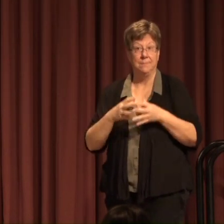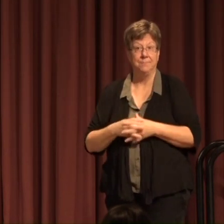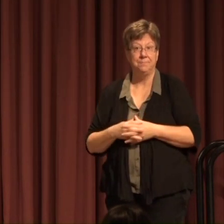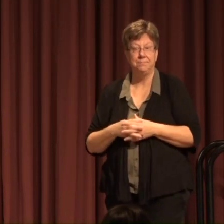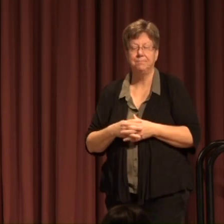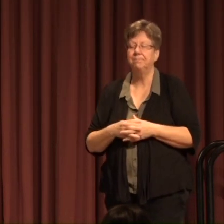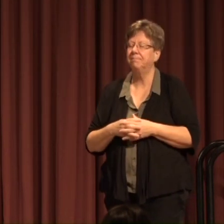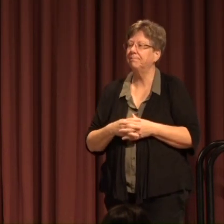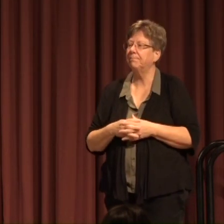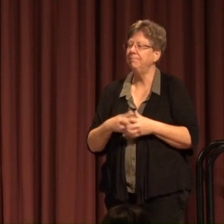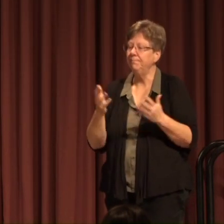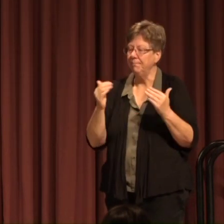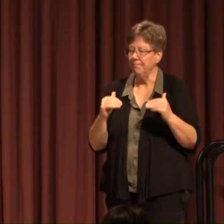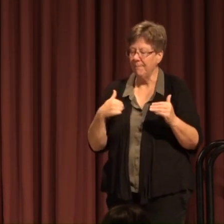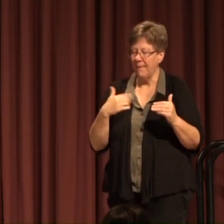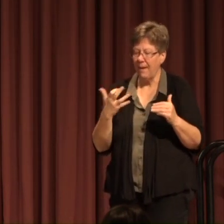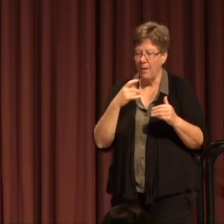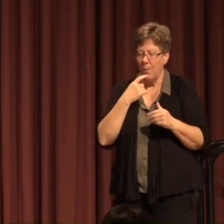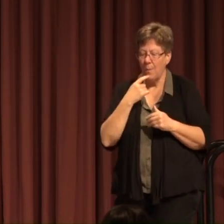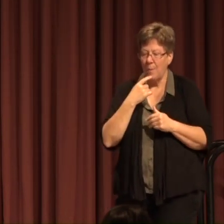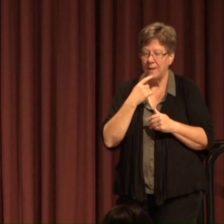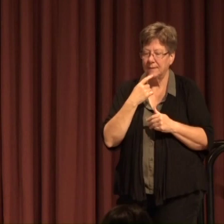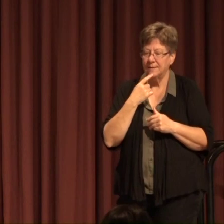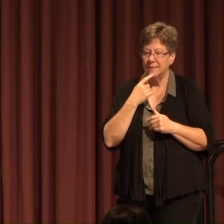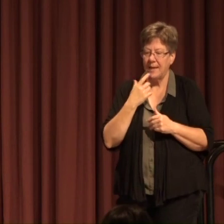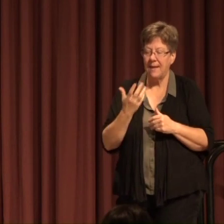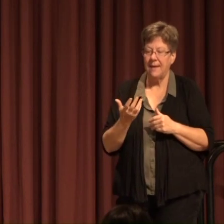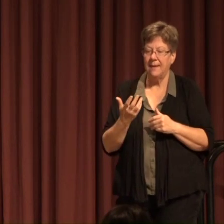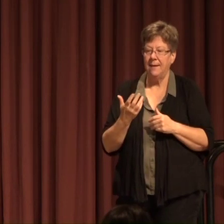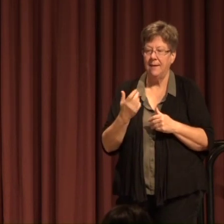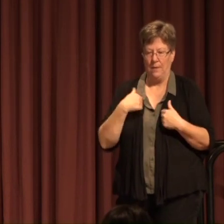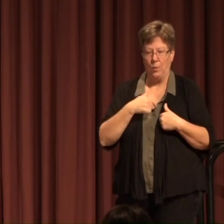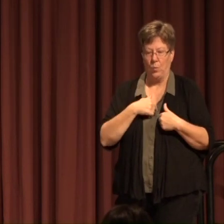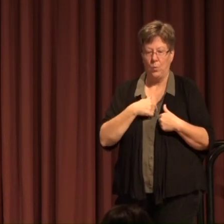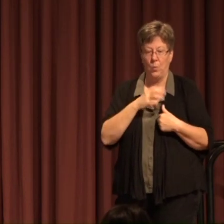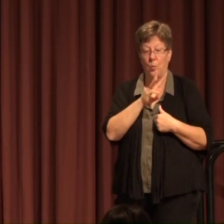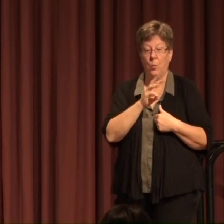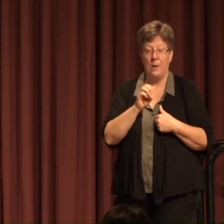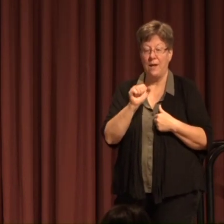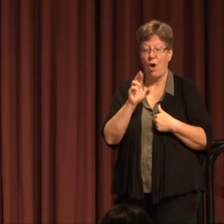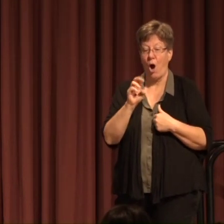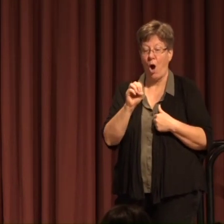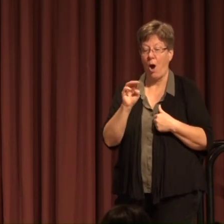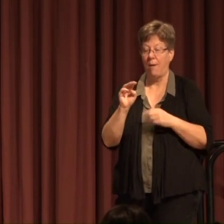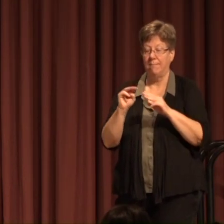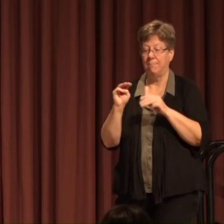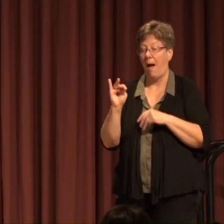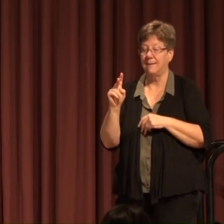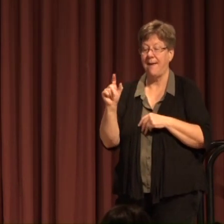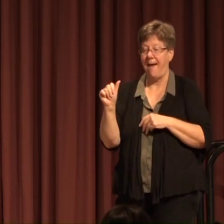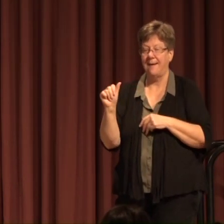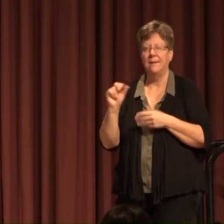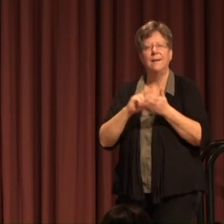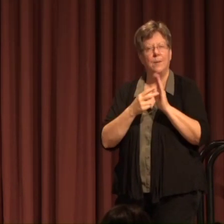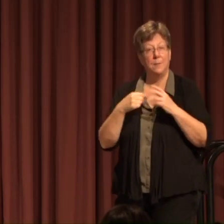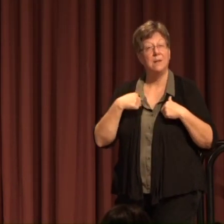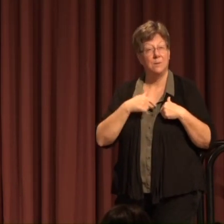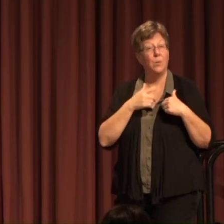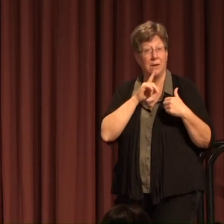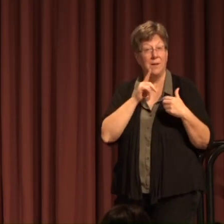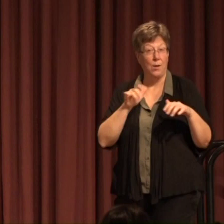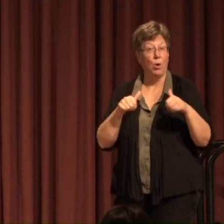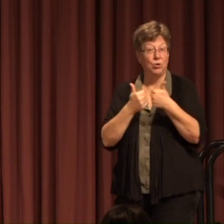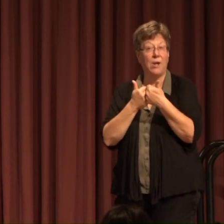The next thing I would like to say Is that We are Montana to me Means that we are challenged